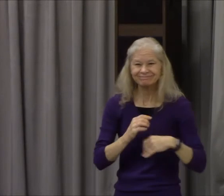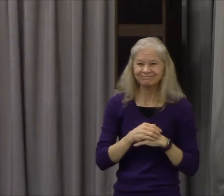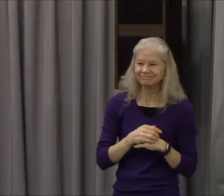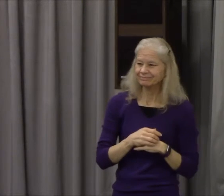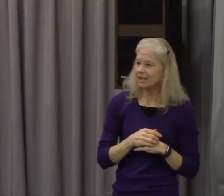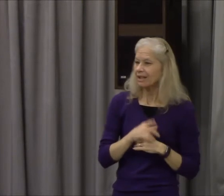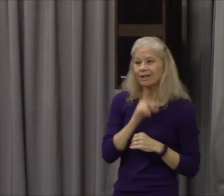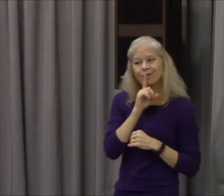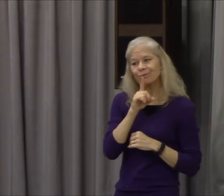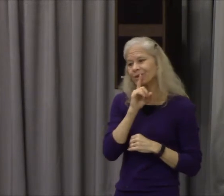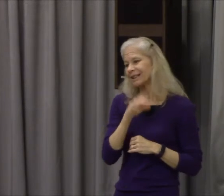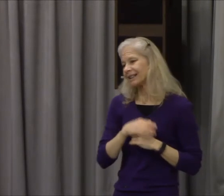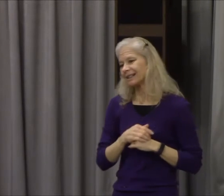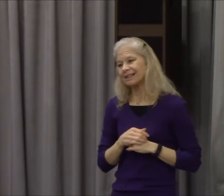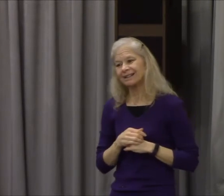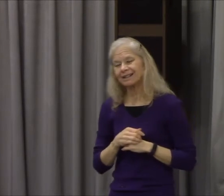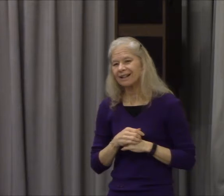and I know God's meant to me and